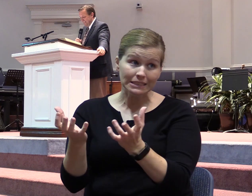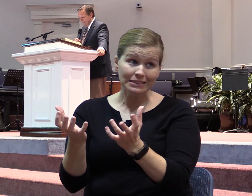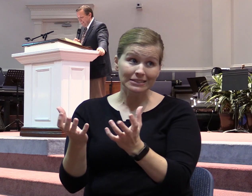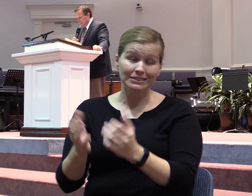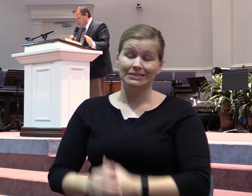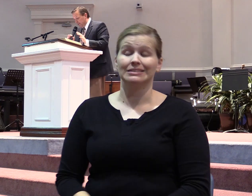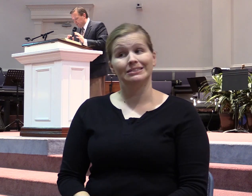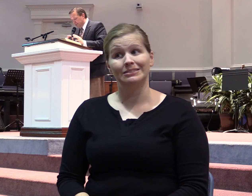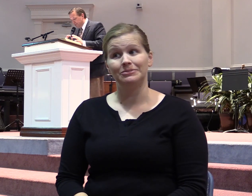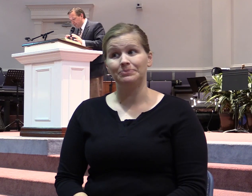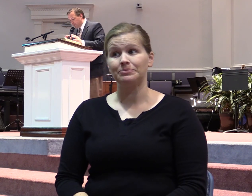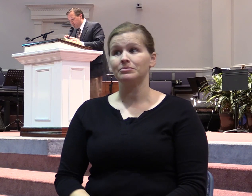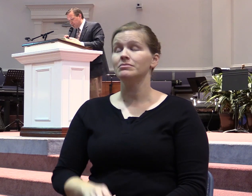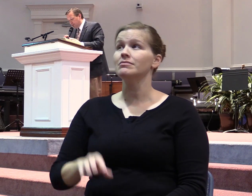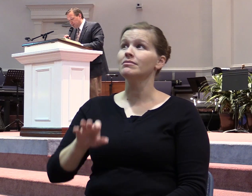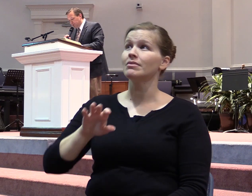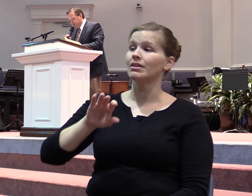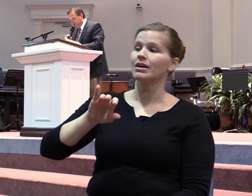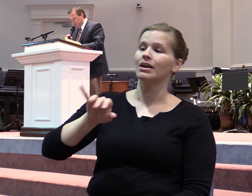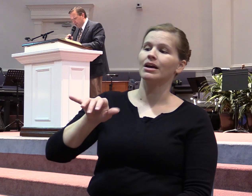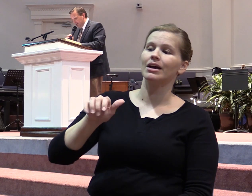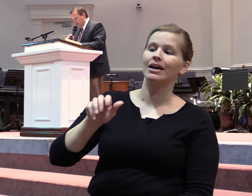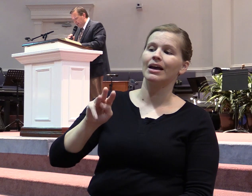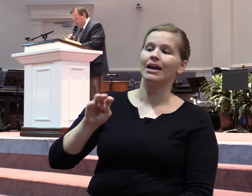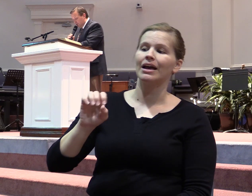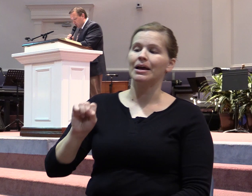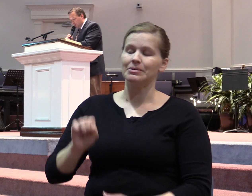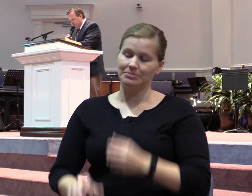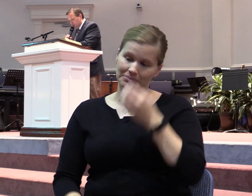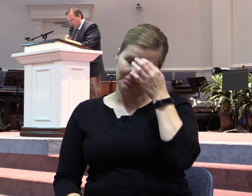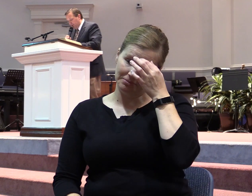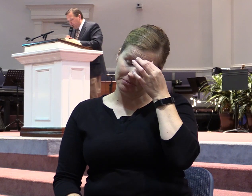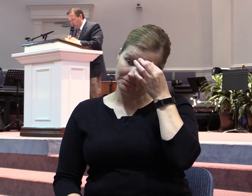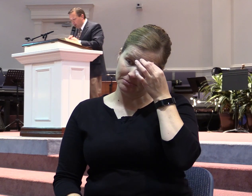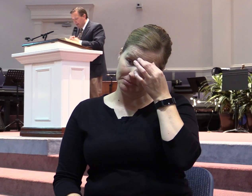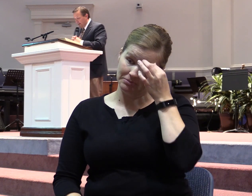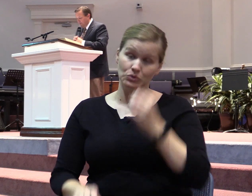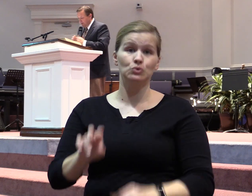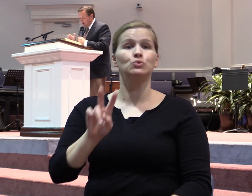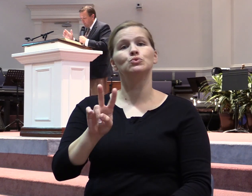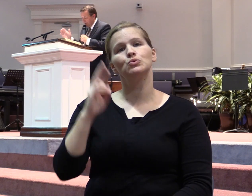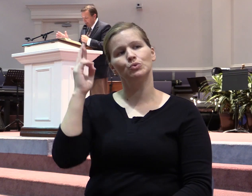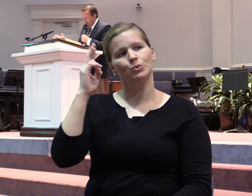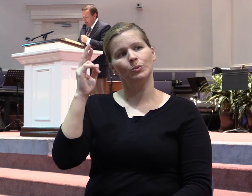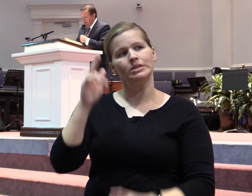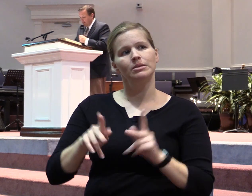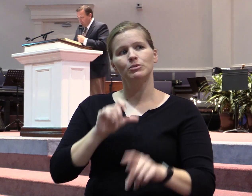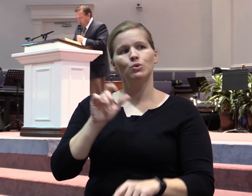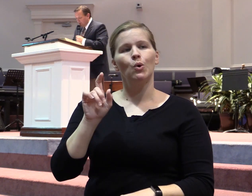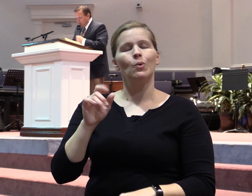And then James begins to deal with the subject of provision. He gives us two reasons why people don't have what they need. Verse number